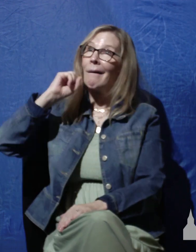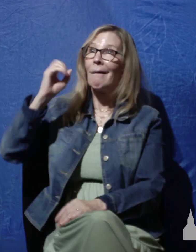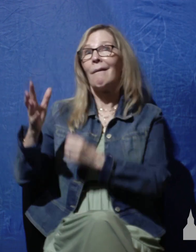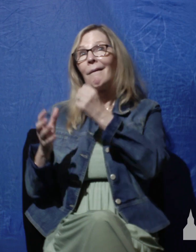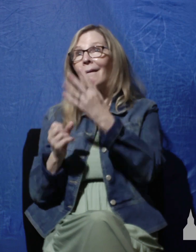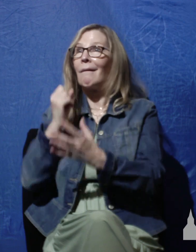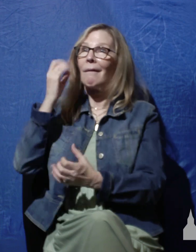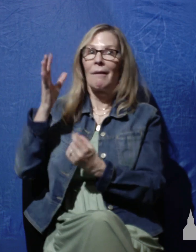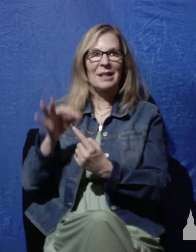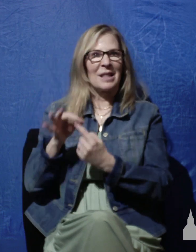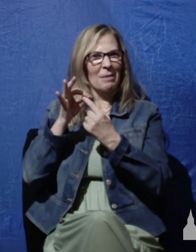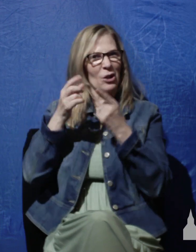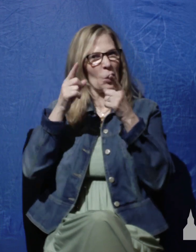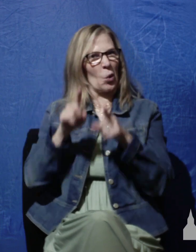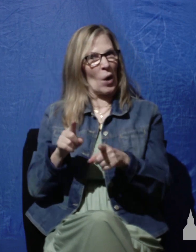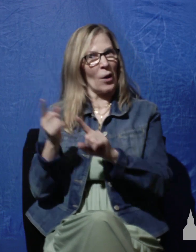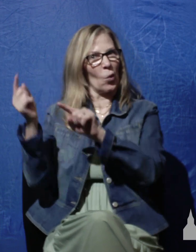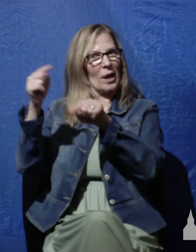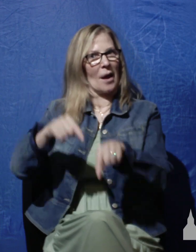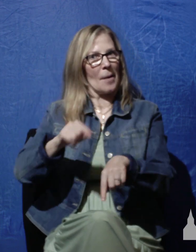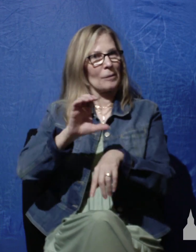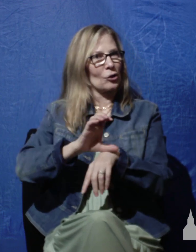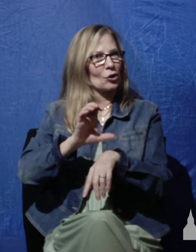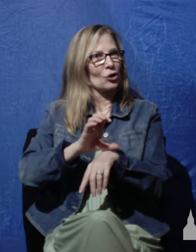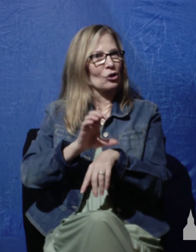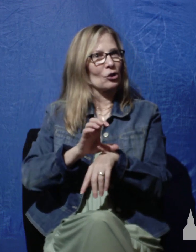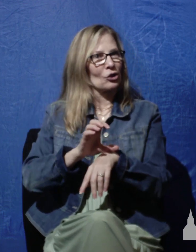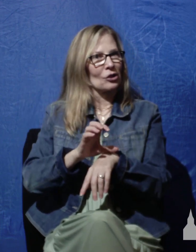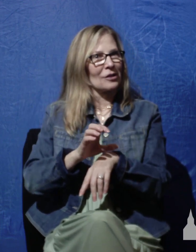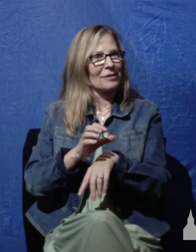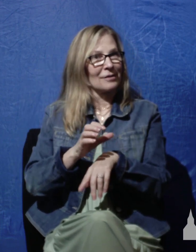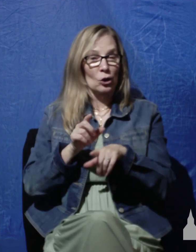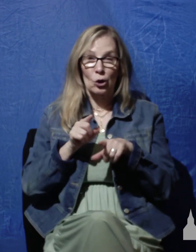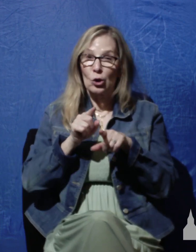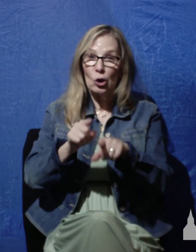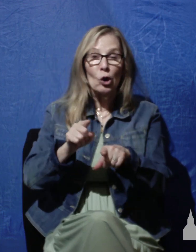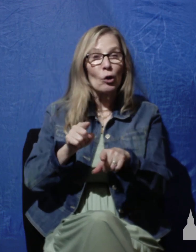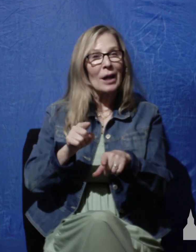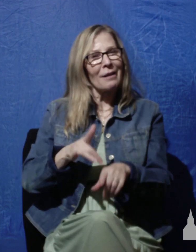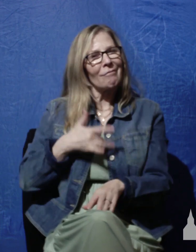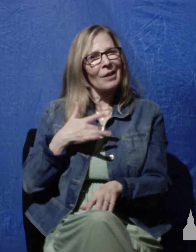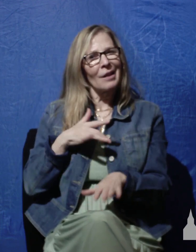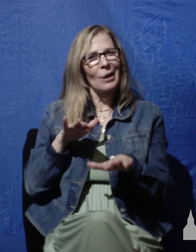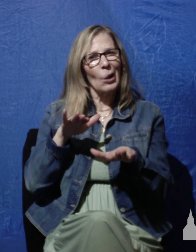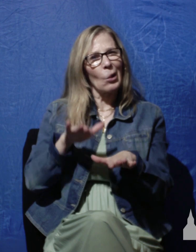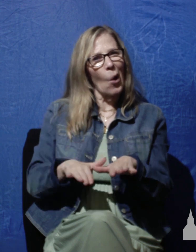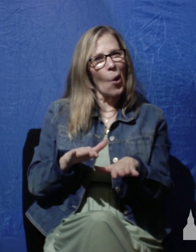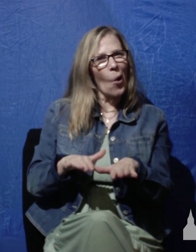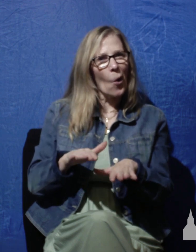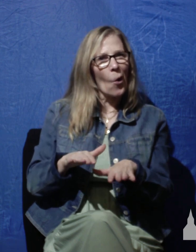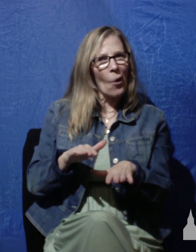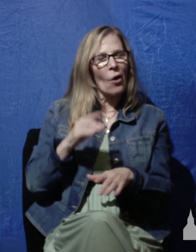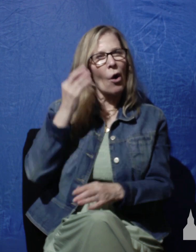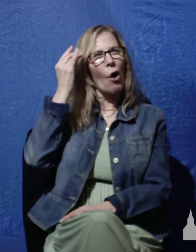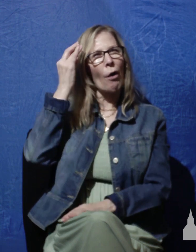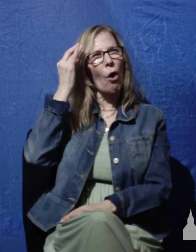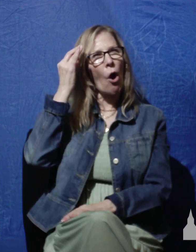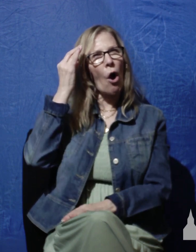to him, especially when we come to church. It's during those low times when our thoughts turn to our troubles